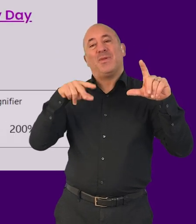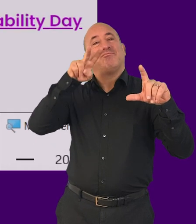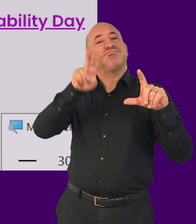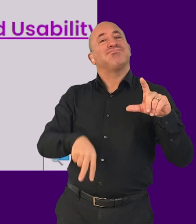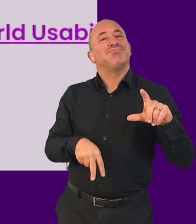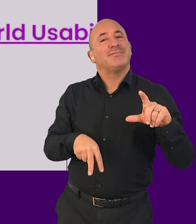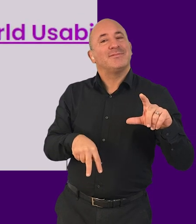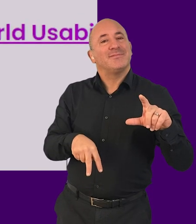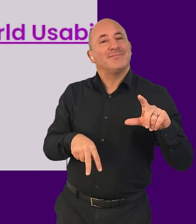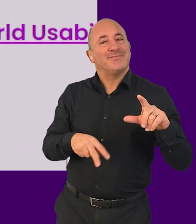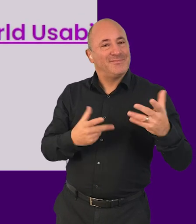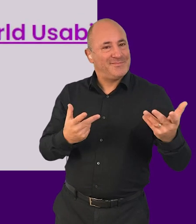content in depth.